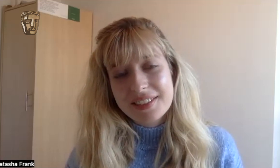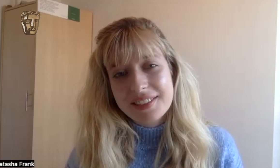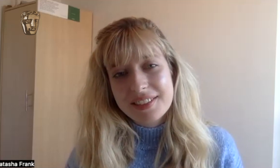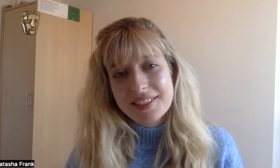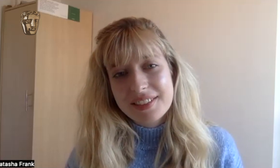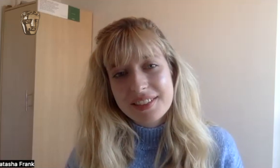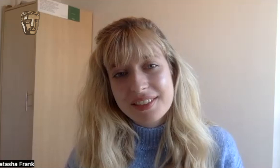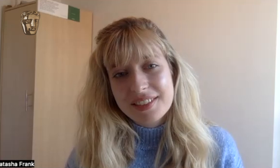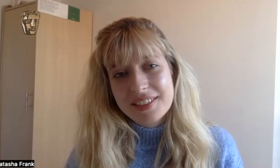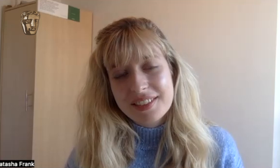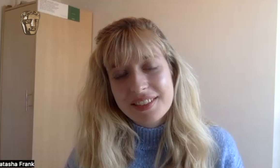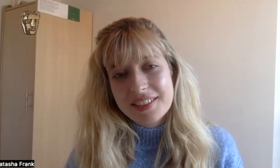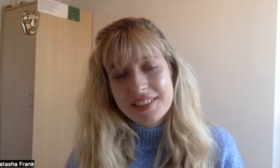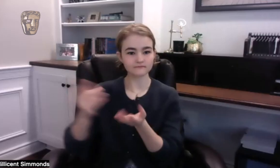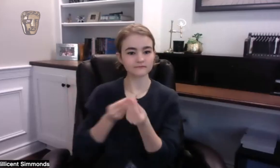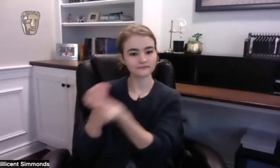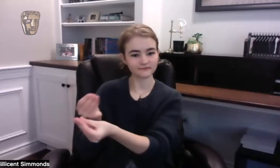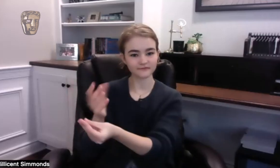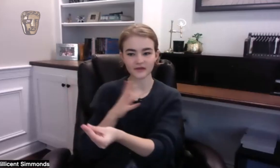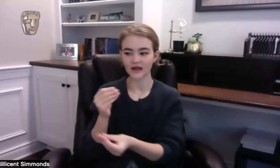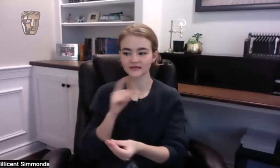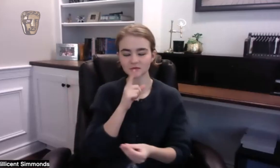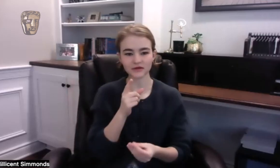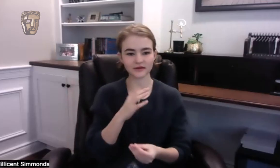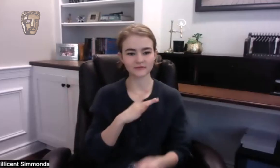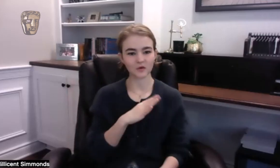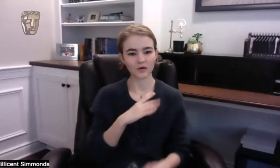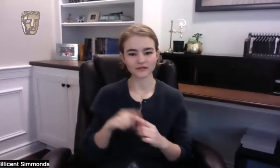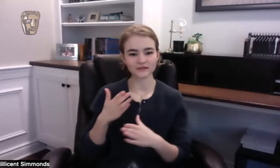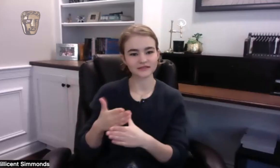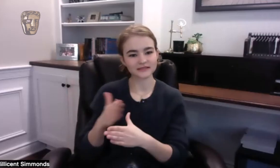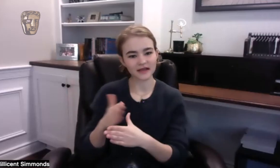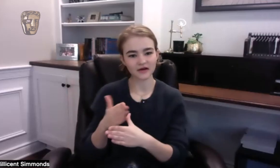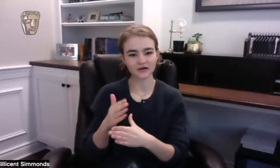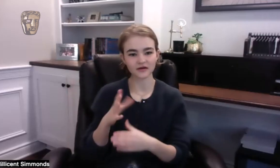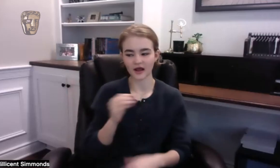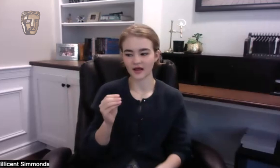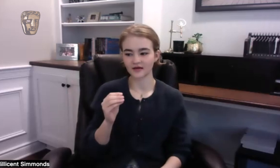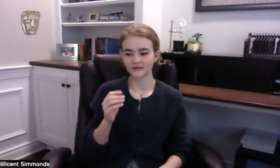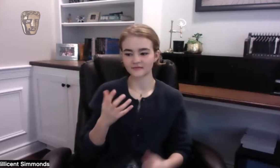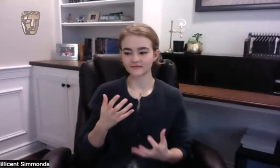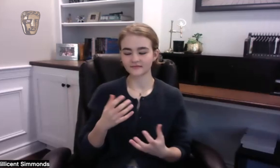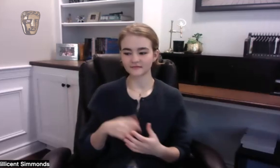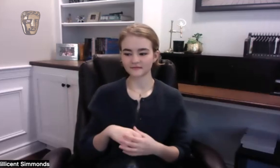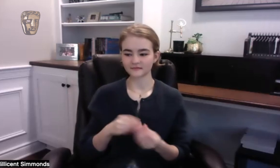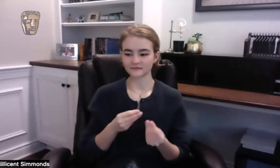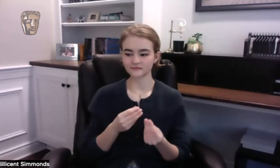My experience was you know to offer John my experience as a deaf person